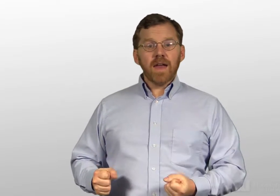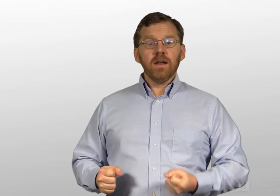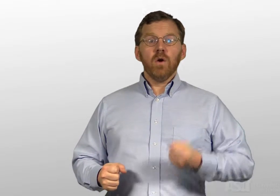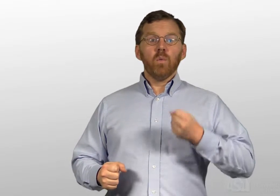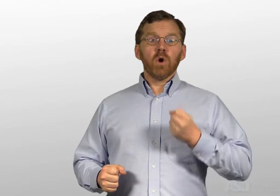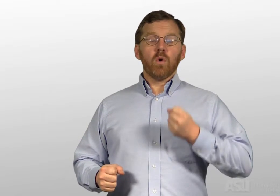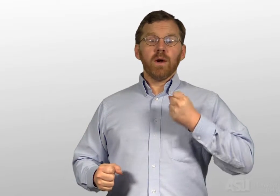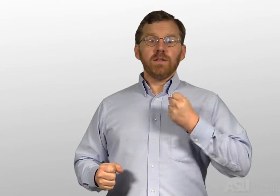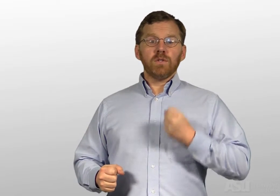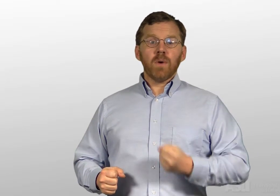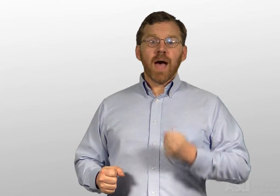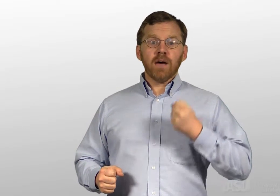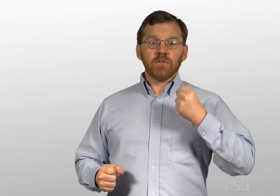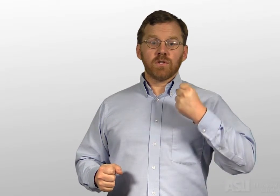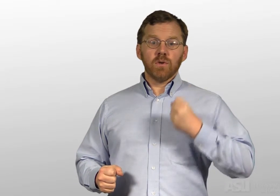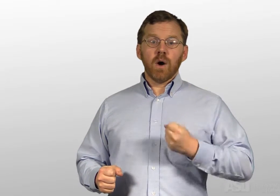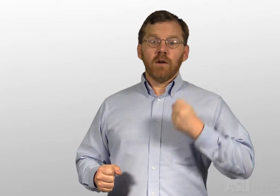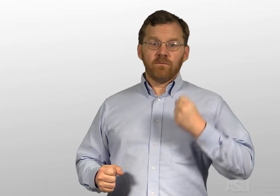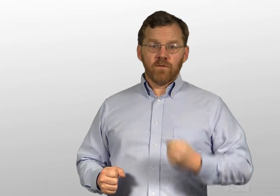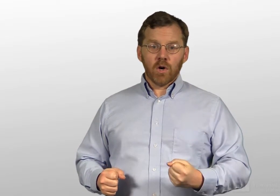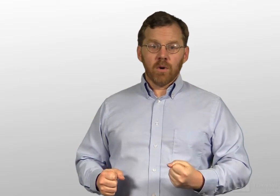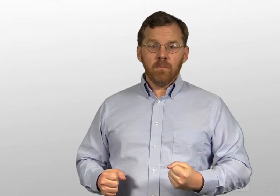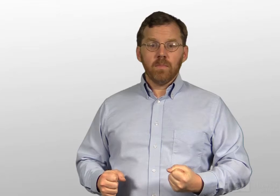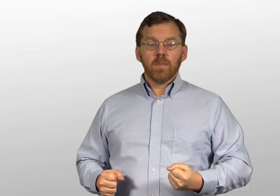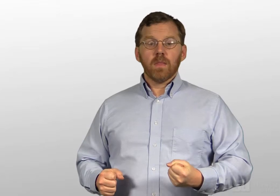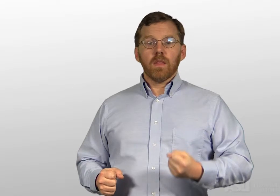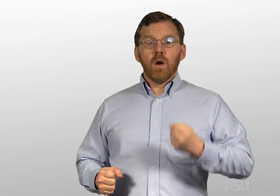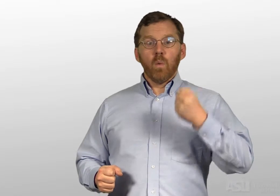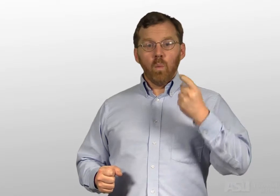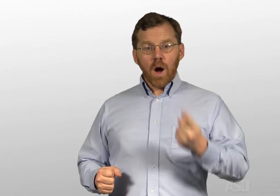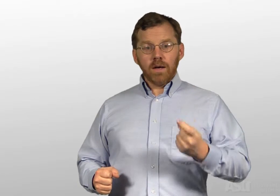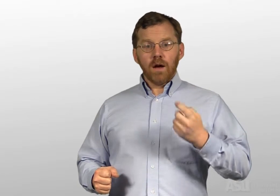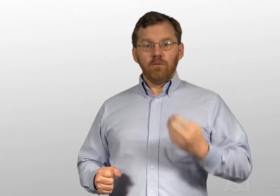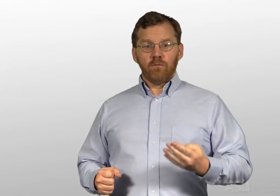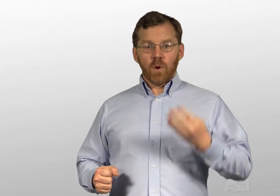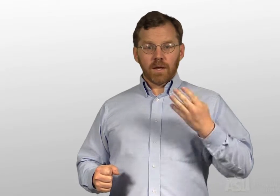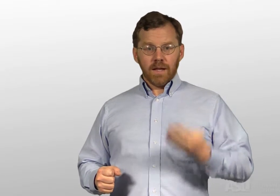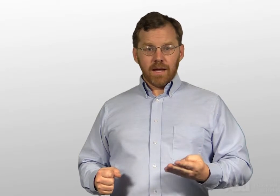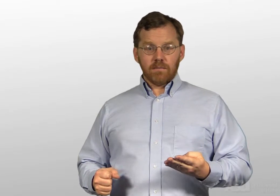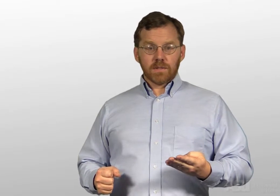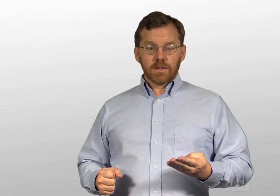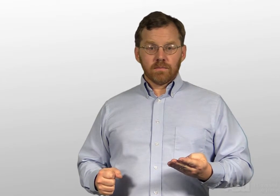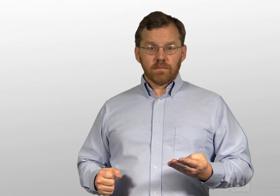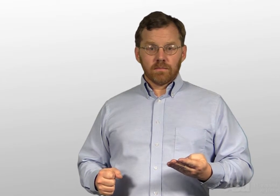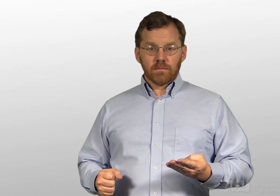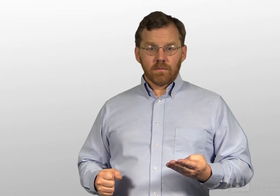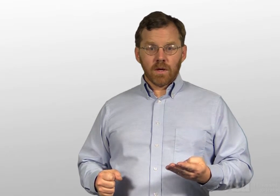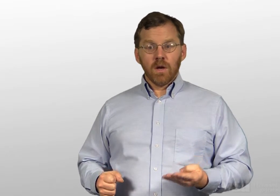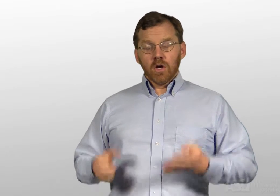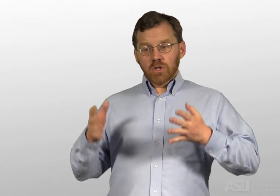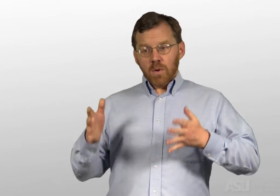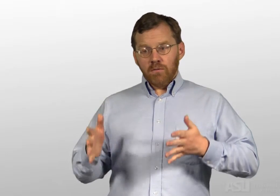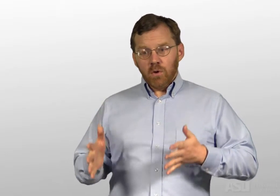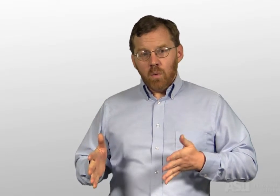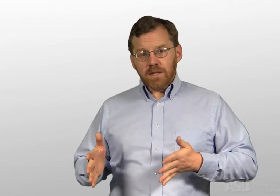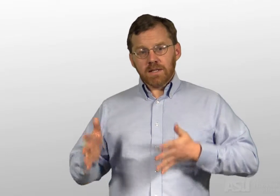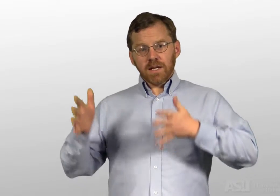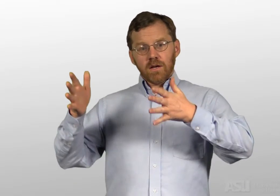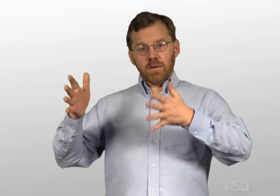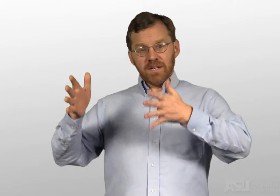we're going to have to affirm one of four claims. So, if you want to take the argument